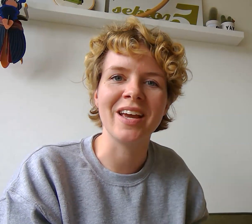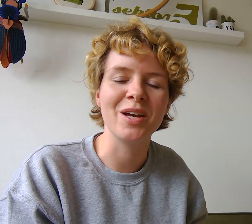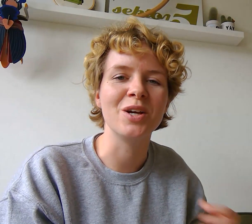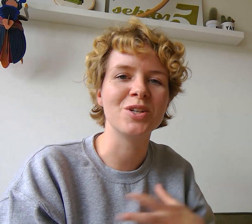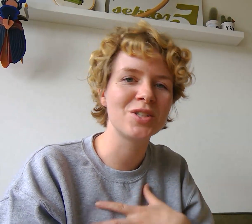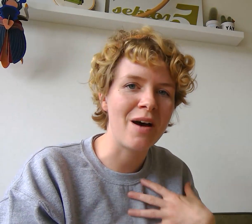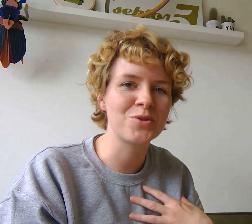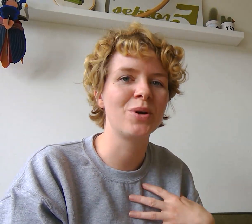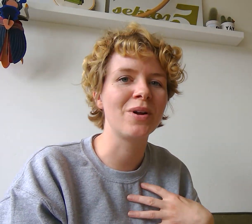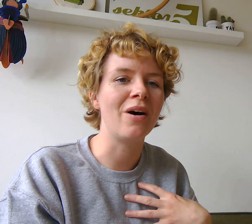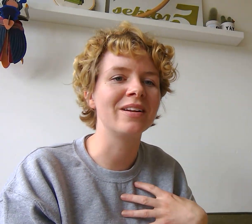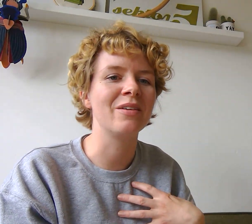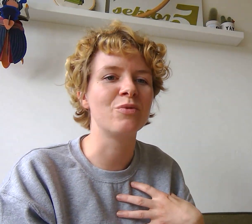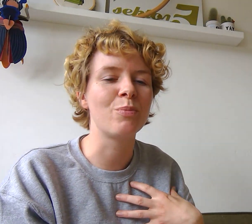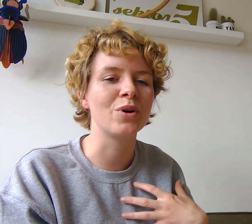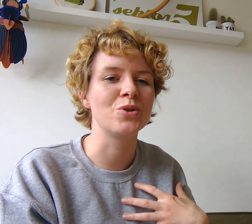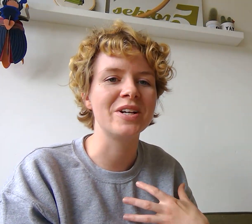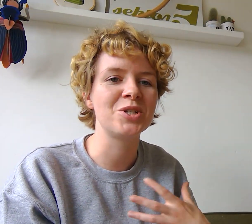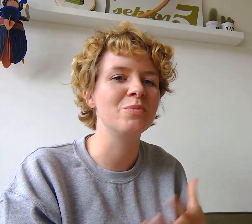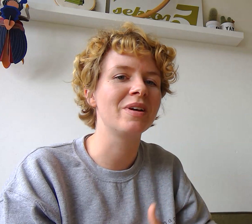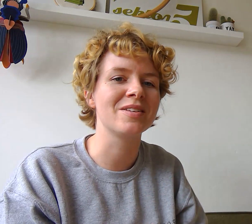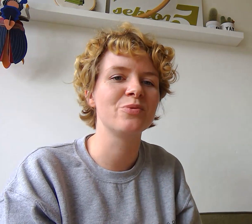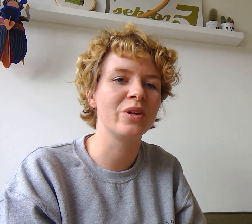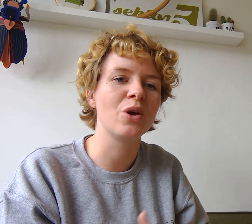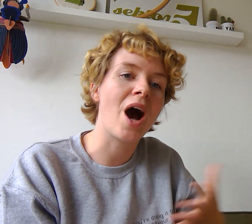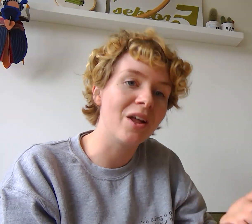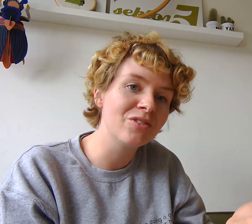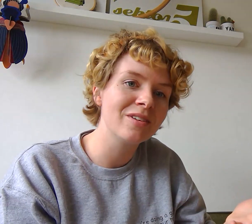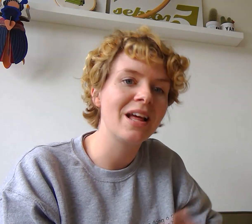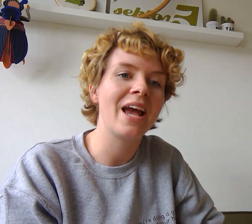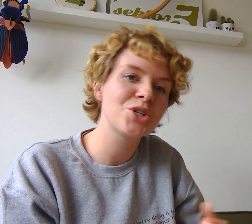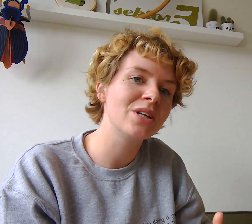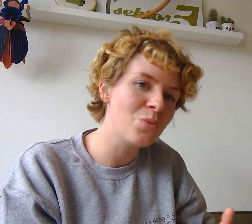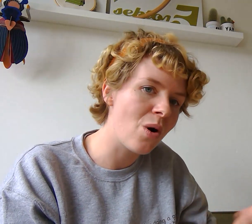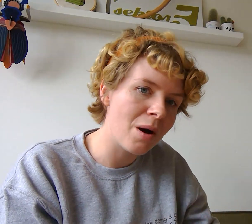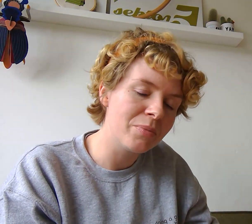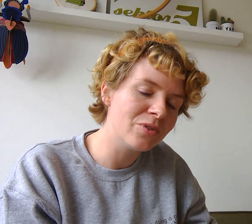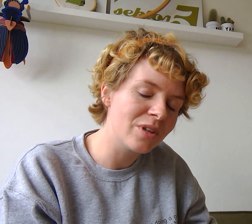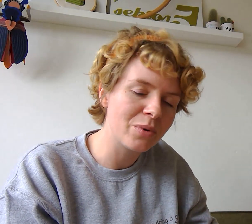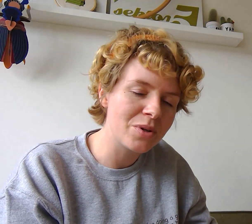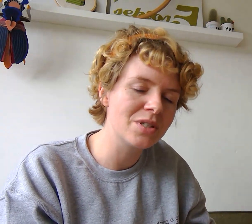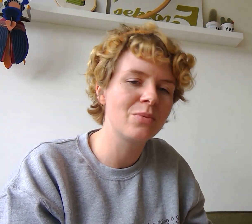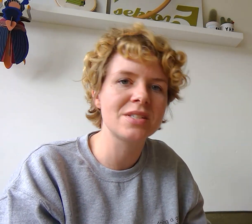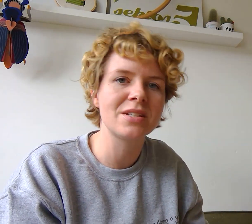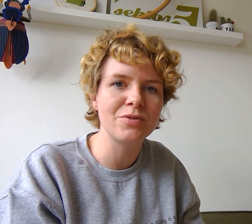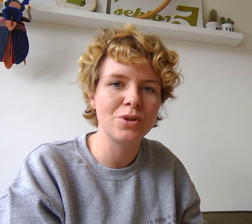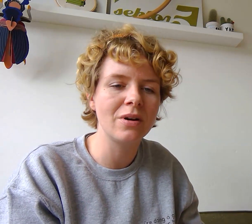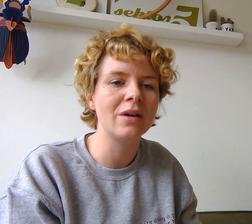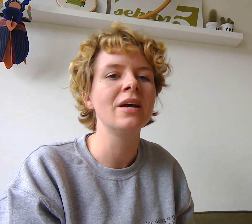a staff shirt on and report your issue because well, you can't actually walk up to that person with the staff shirt on.